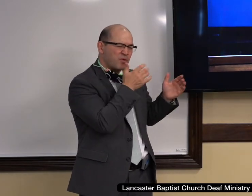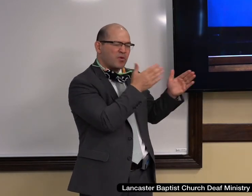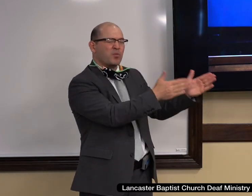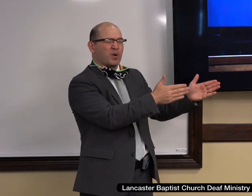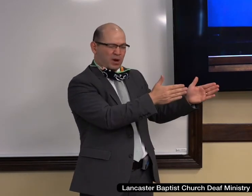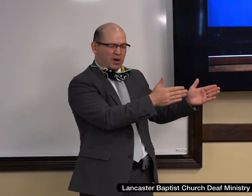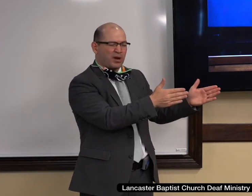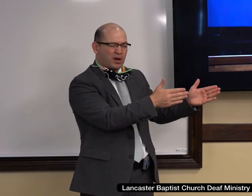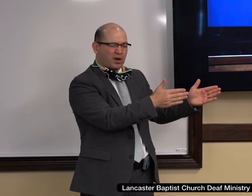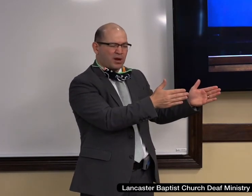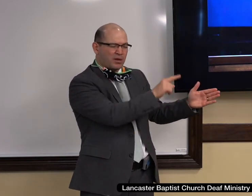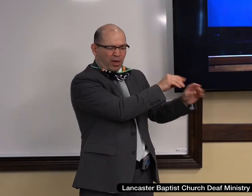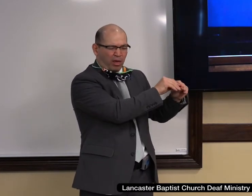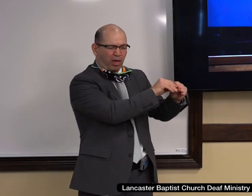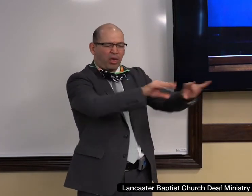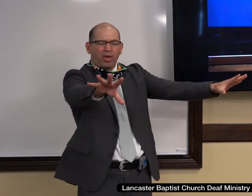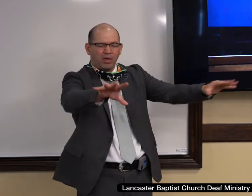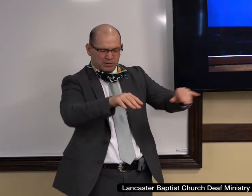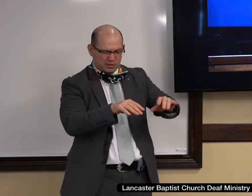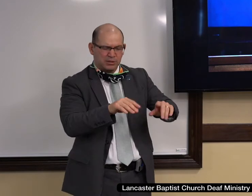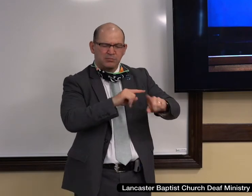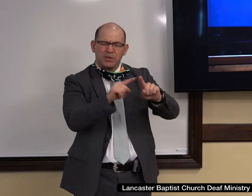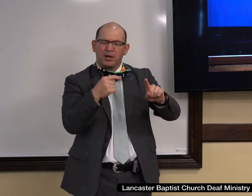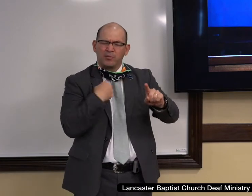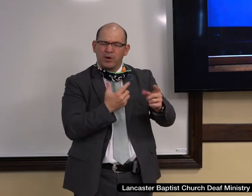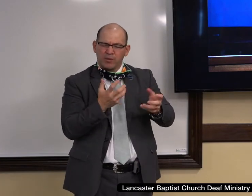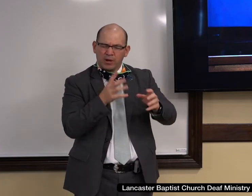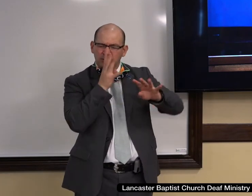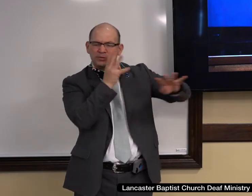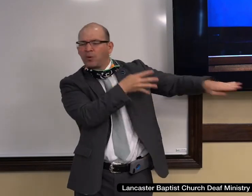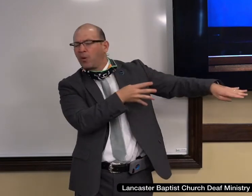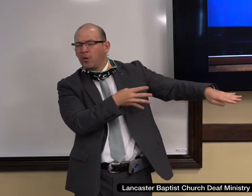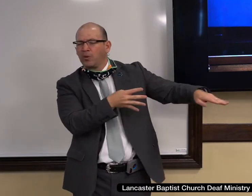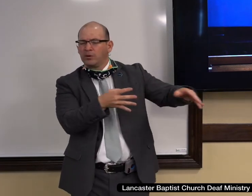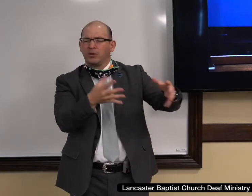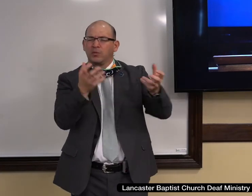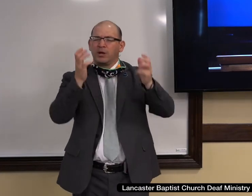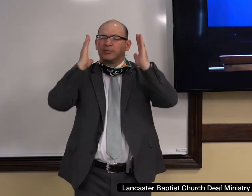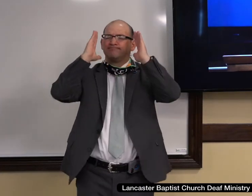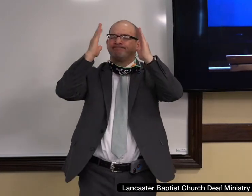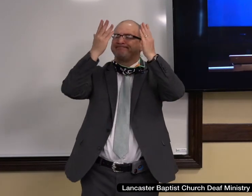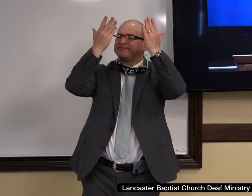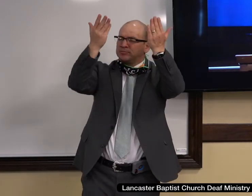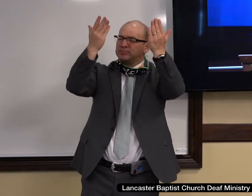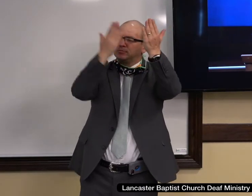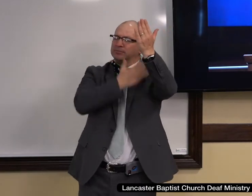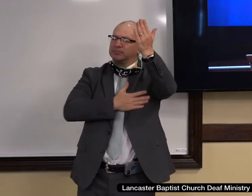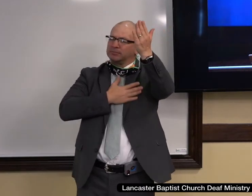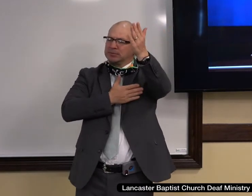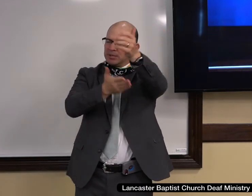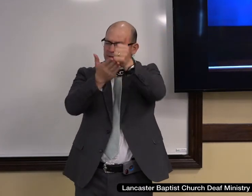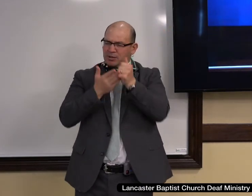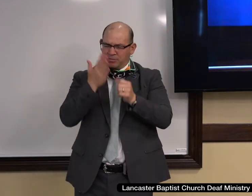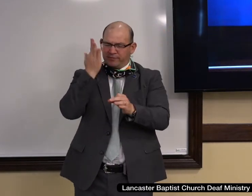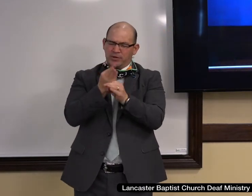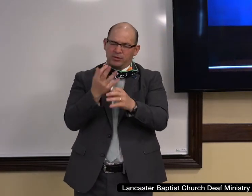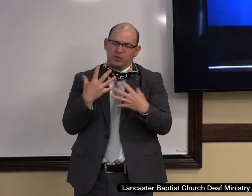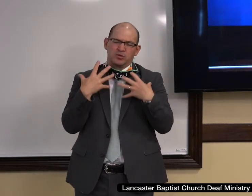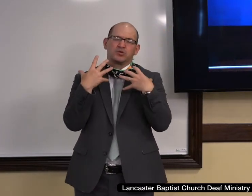today to hear from you and to get affixed and aligned. So strengthen our faith and strengthen this church for